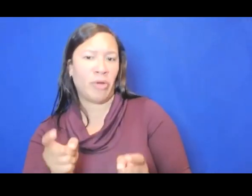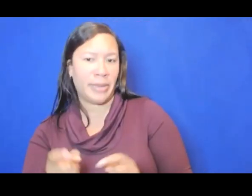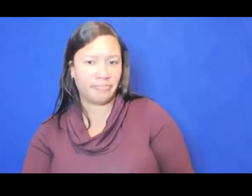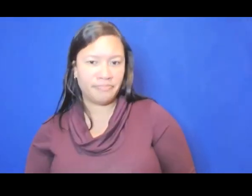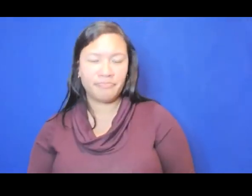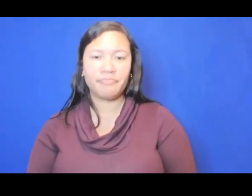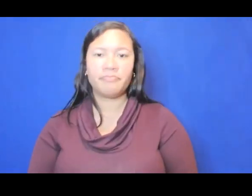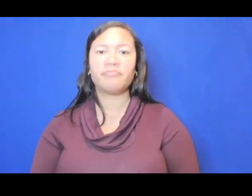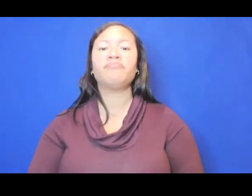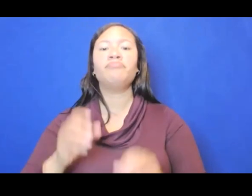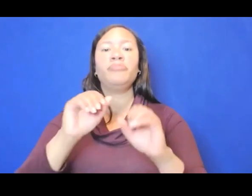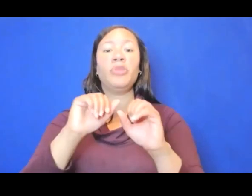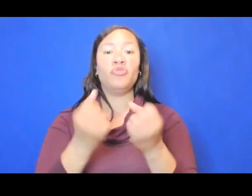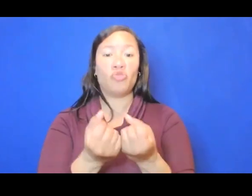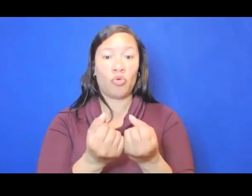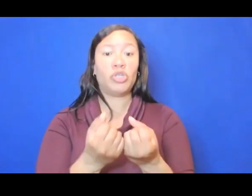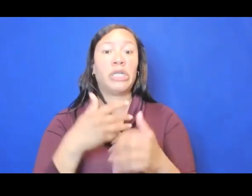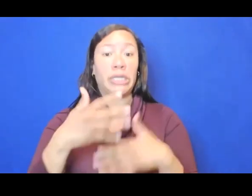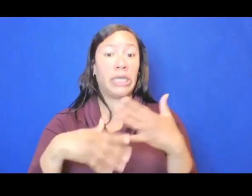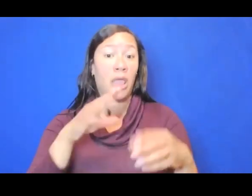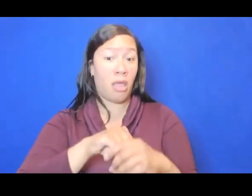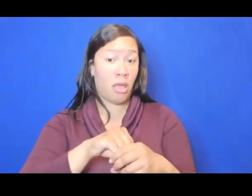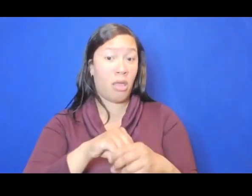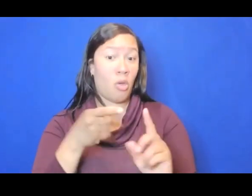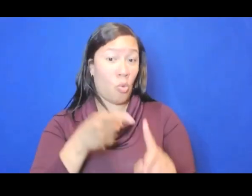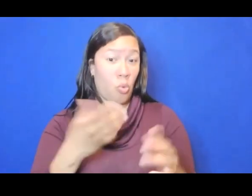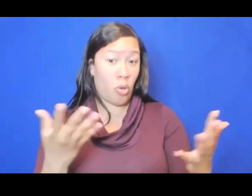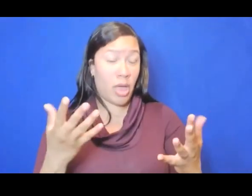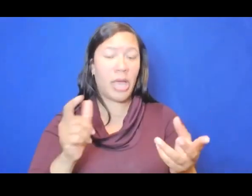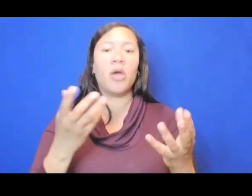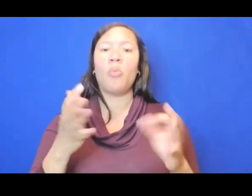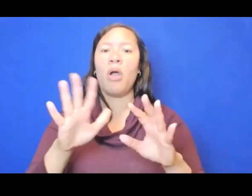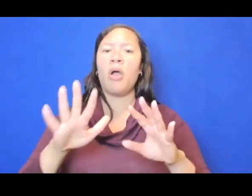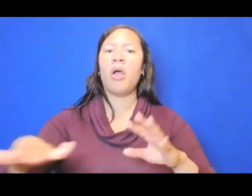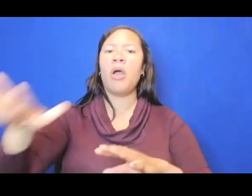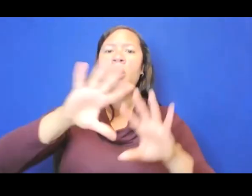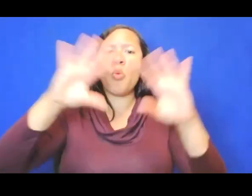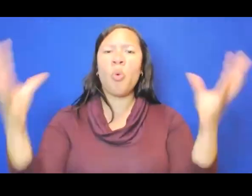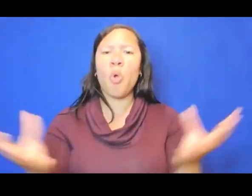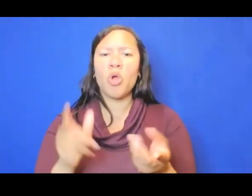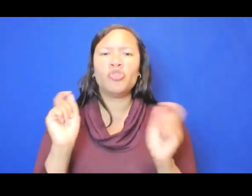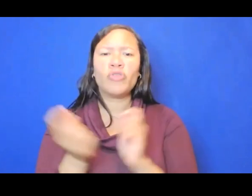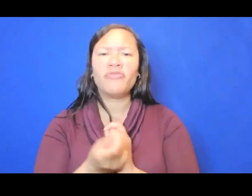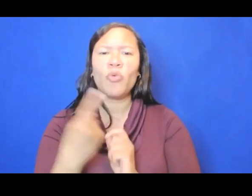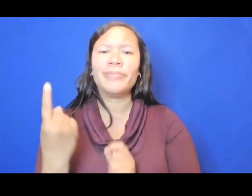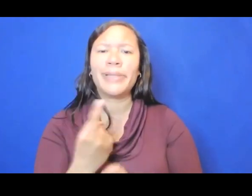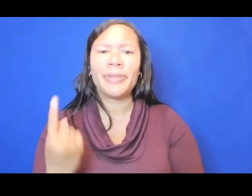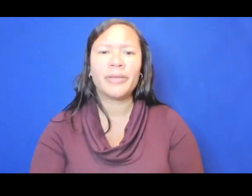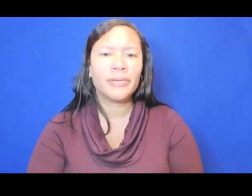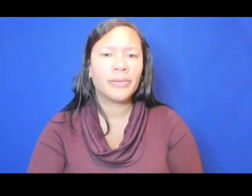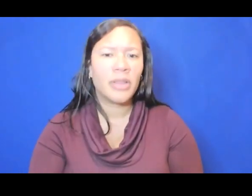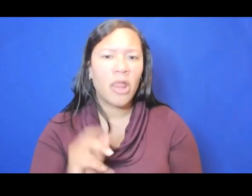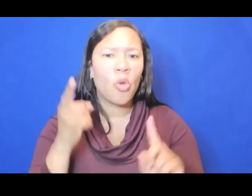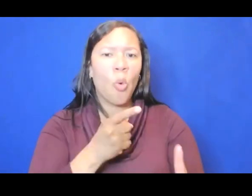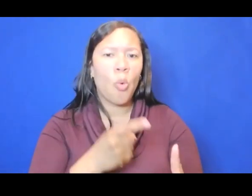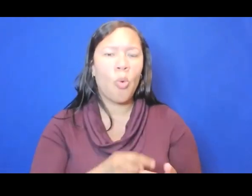Socially engaged work is work is that seeks to transform something in the world to do something in the world. It can take the form of